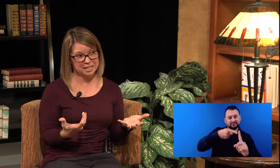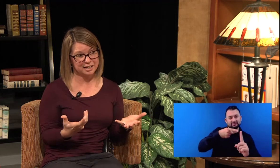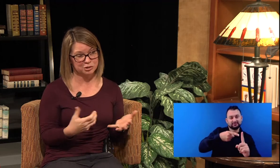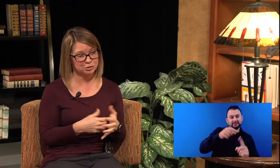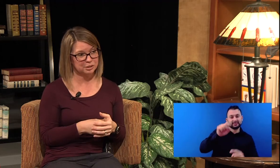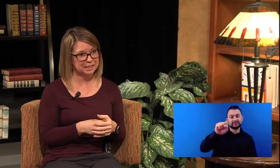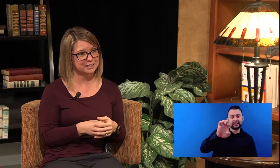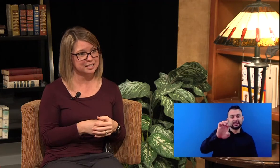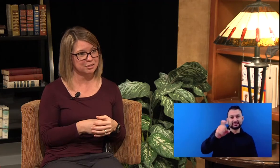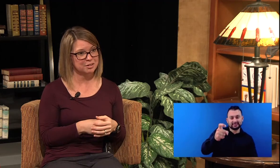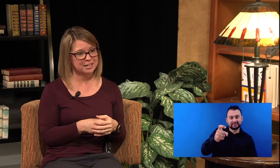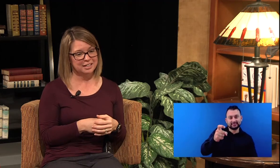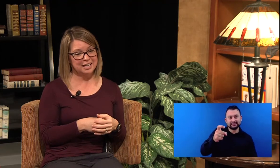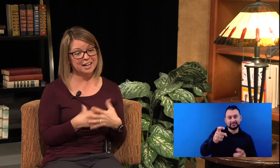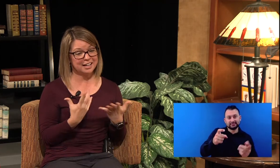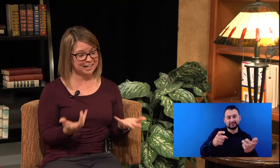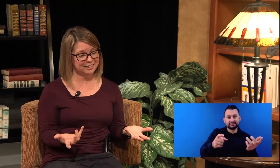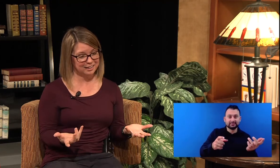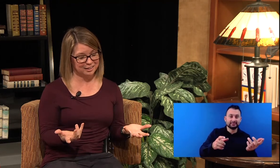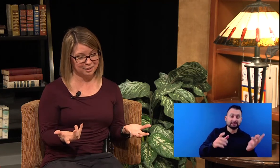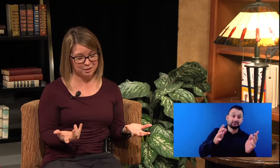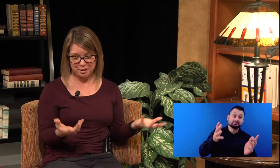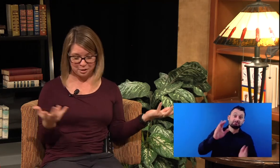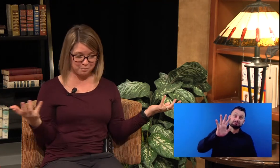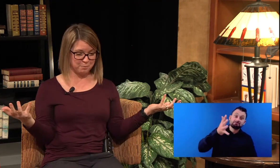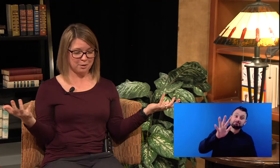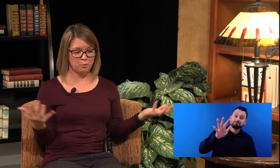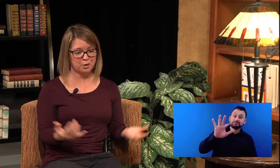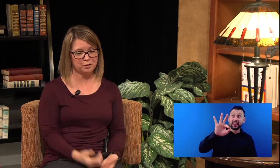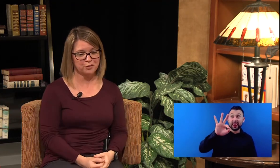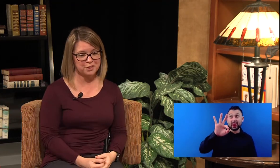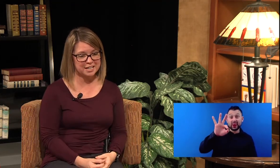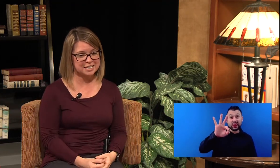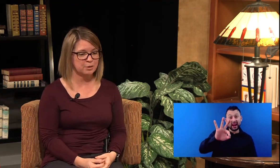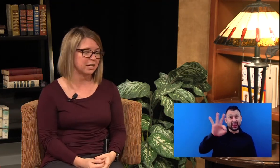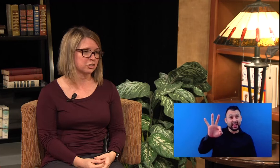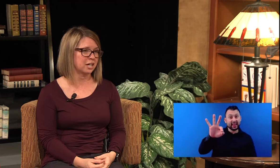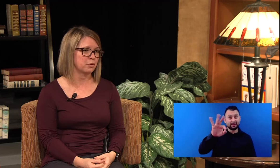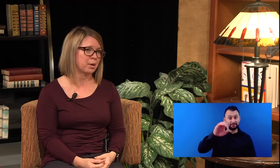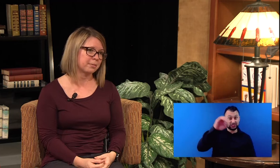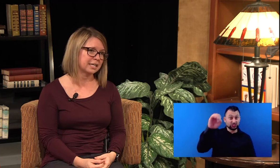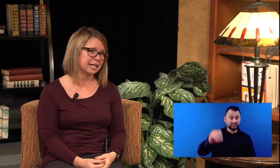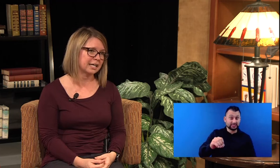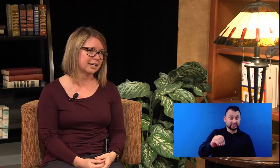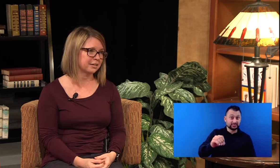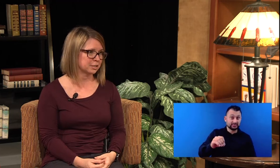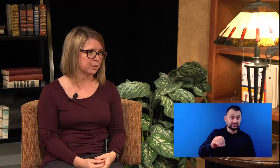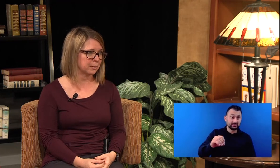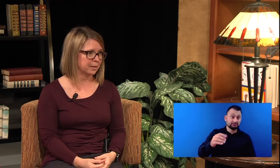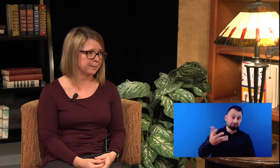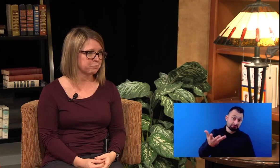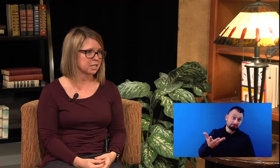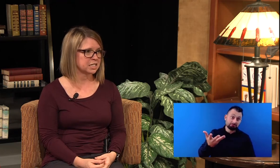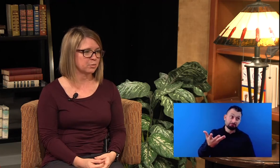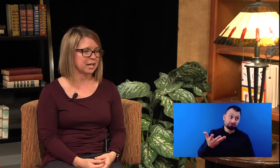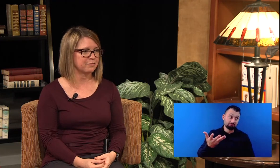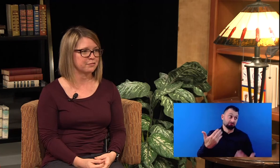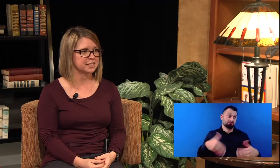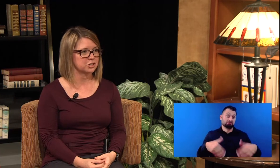truly. So yeah. And the wonderful thing is that we actually have a PrEP clinic at the health department. So we have a physician